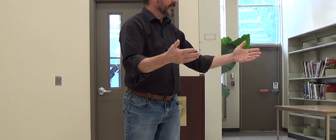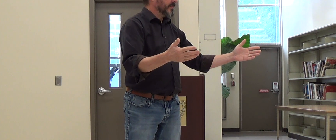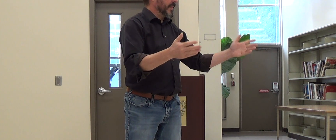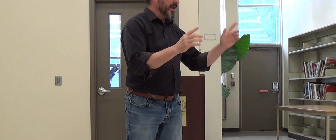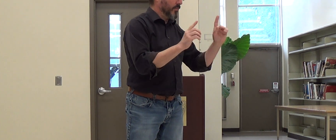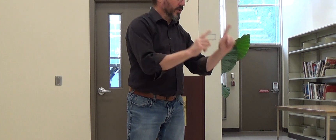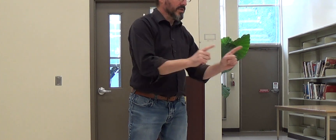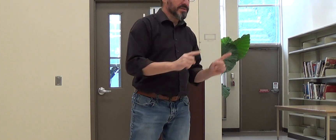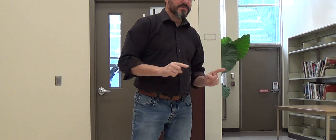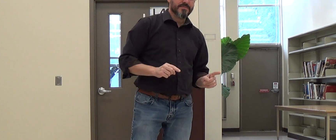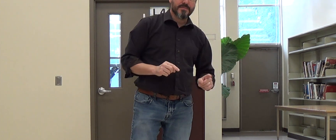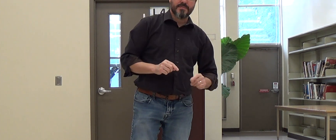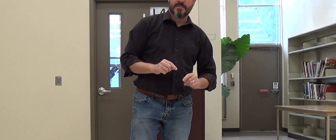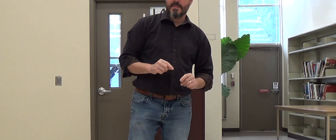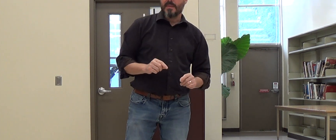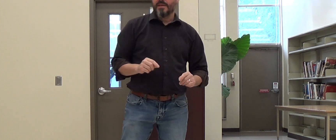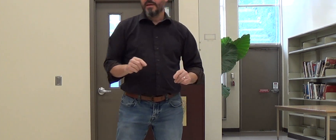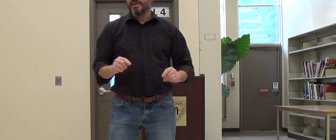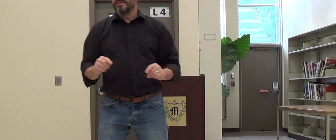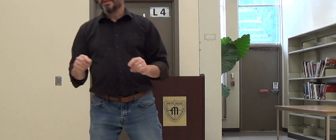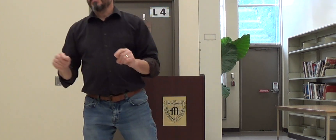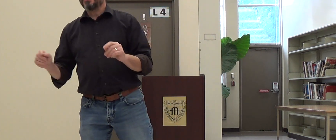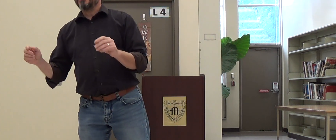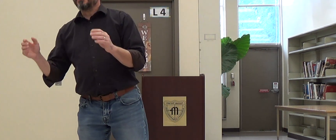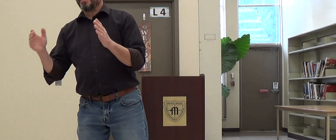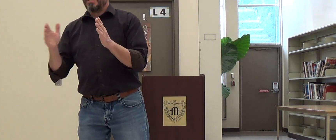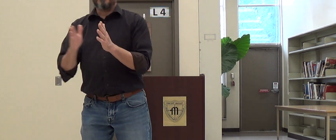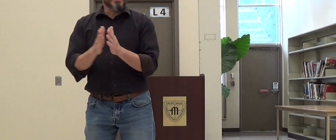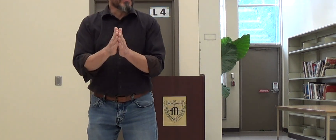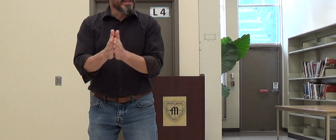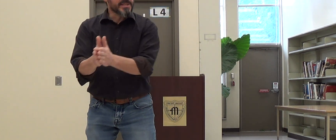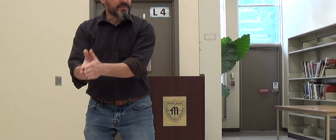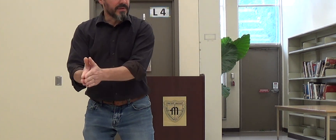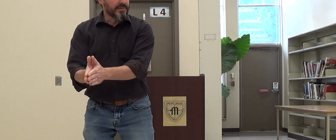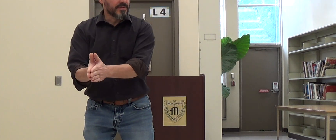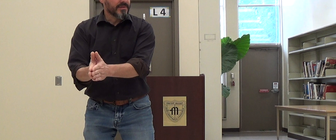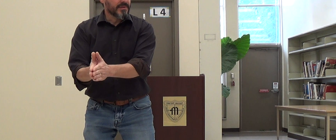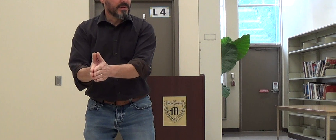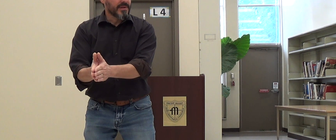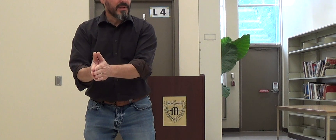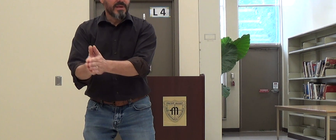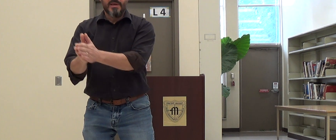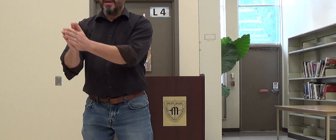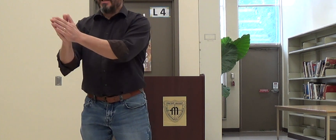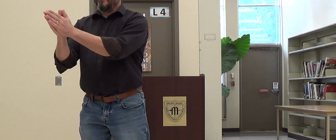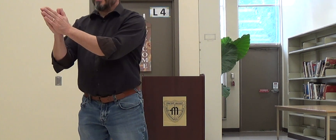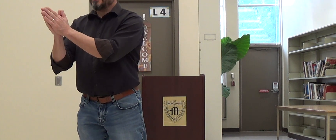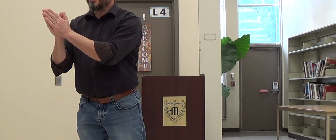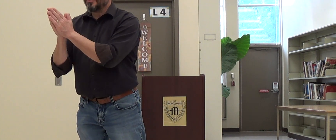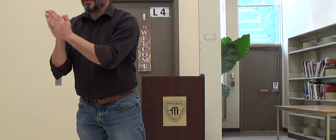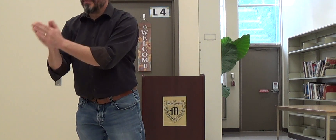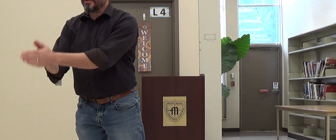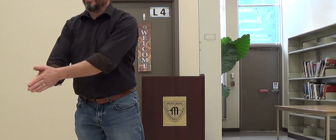And worse, there were some students who came in grade 7 and they found the material too difficult.